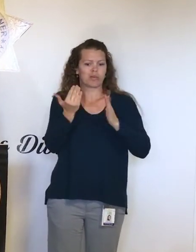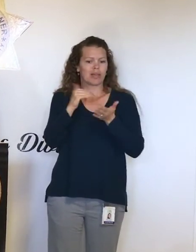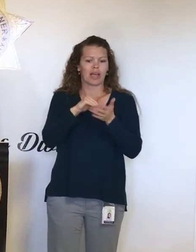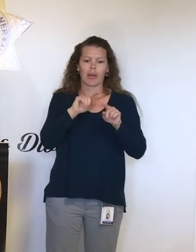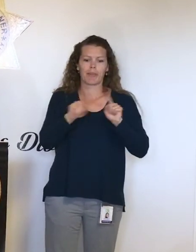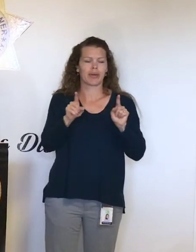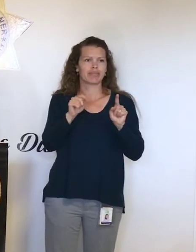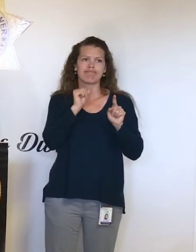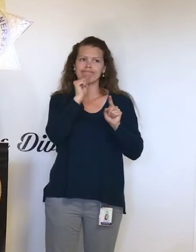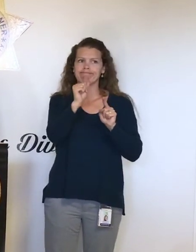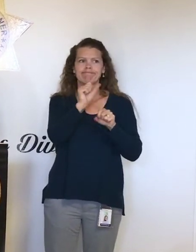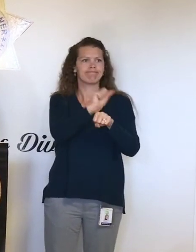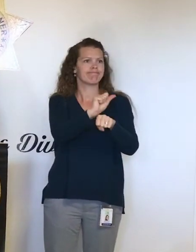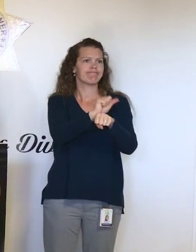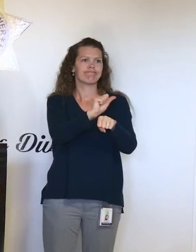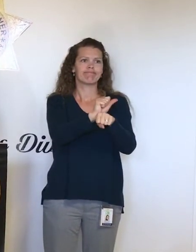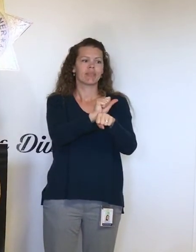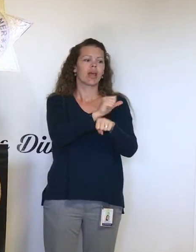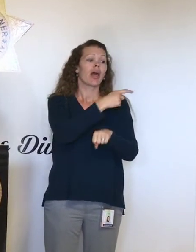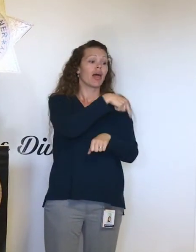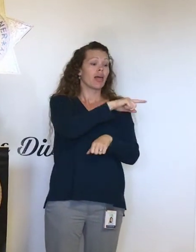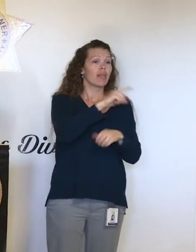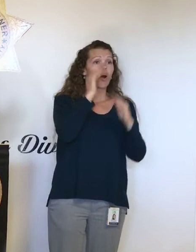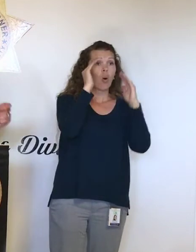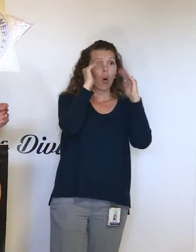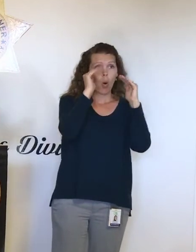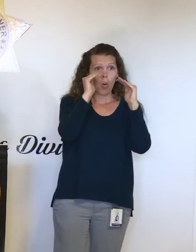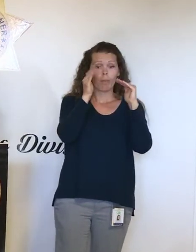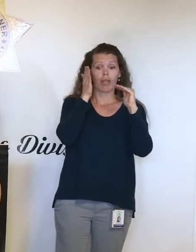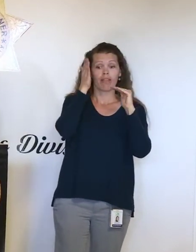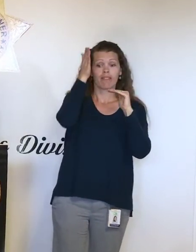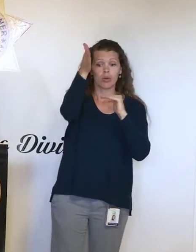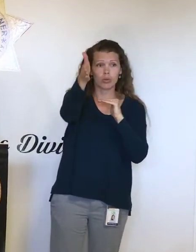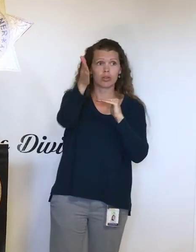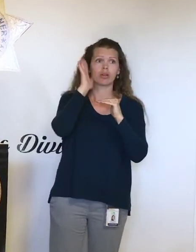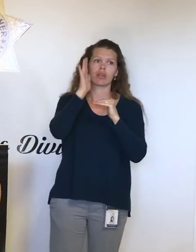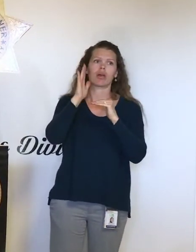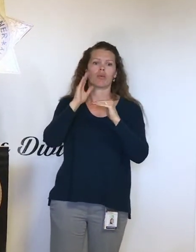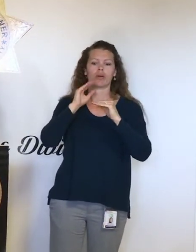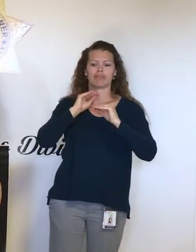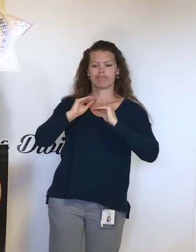that at this time. They hope to remedy this after this event.